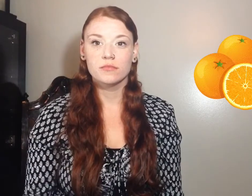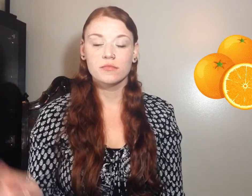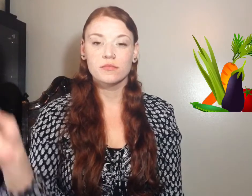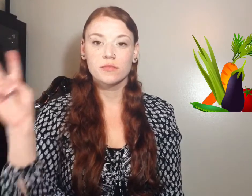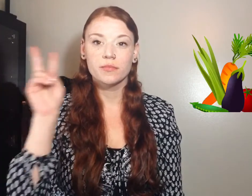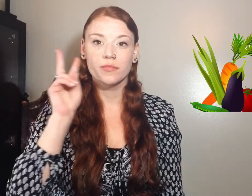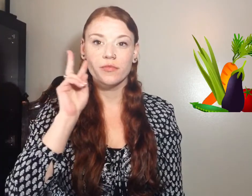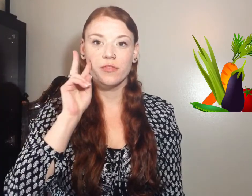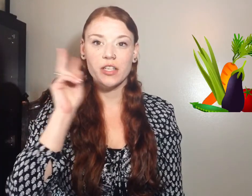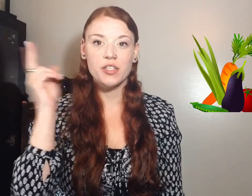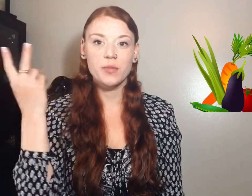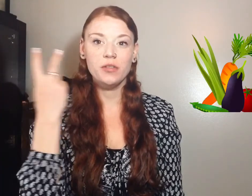Vegetable.